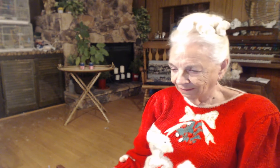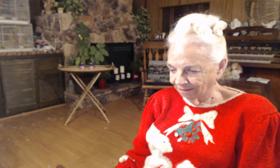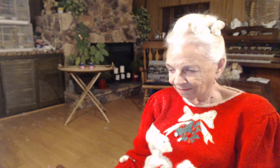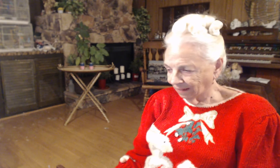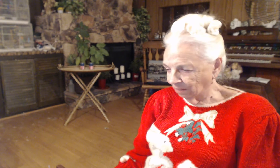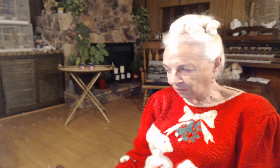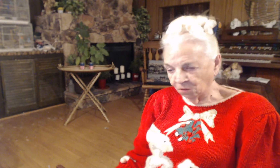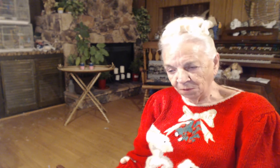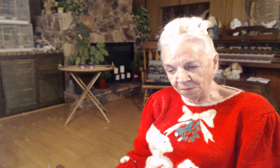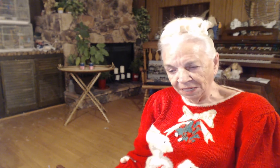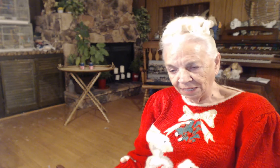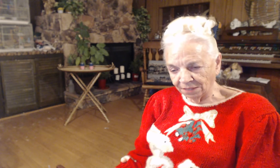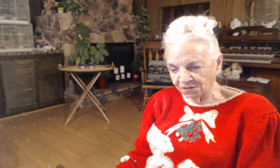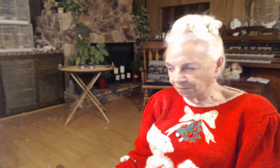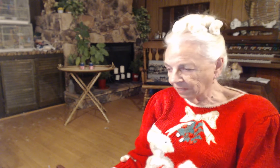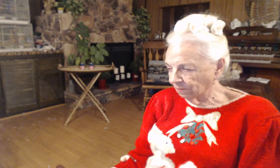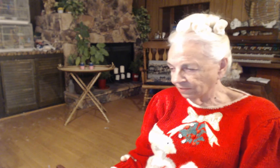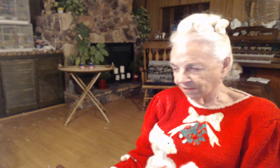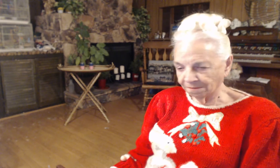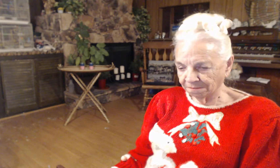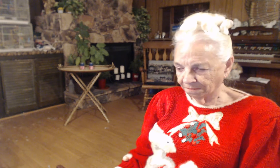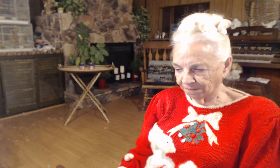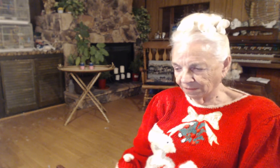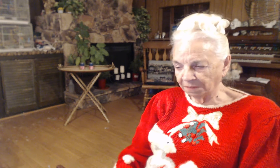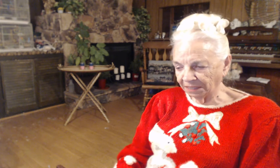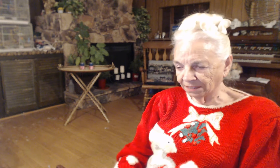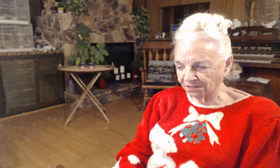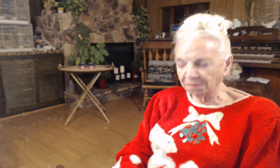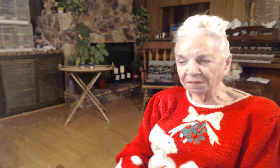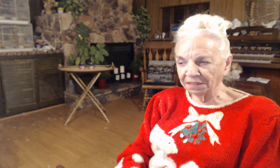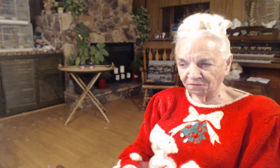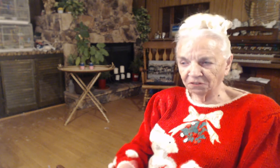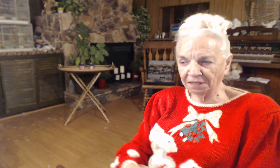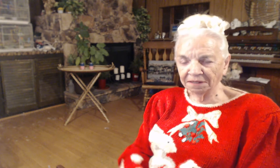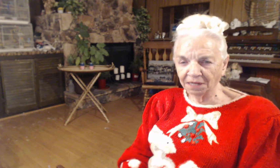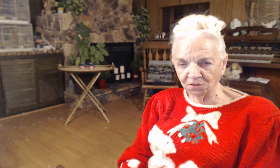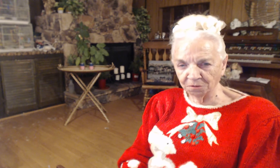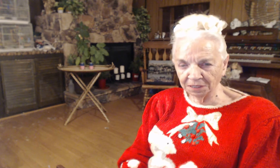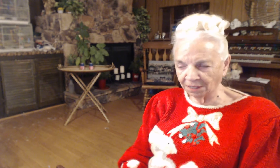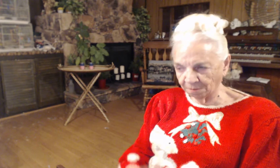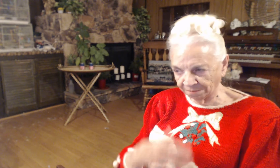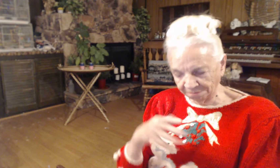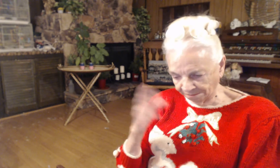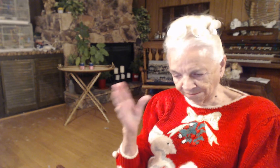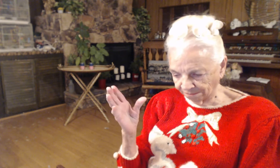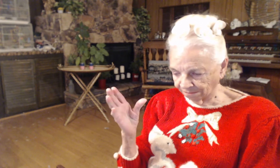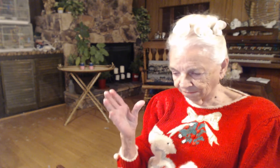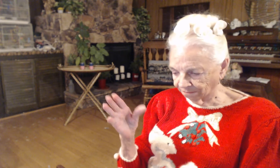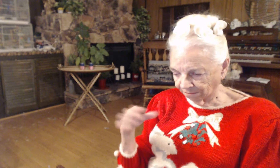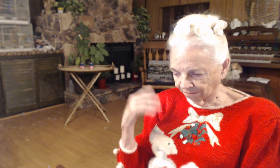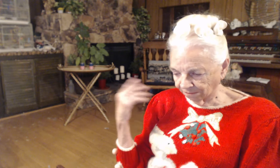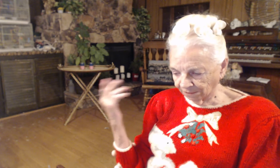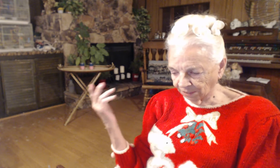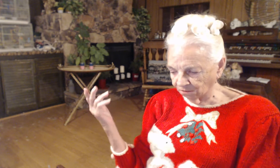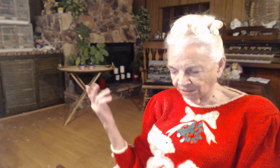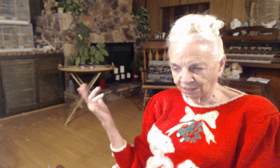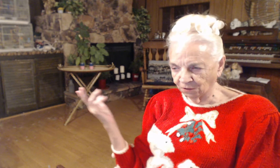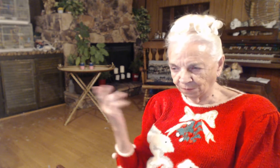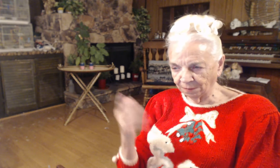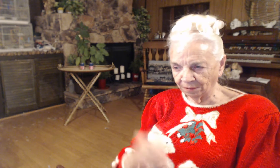I'm a human being, and sometimes somebody does something differently than I'll do it. And I'm, I don't tell other people about